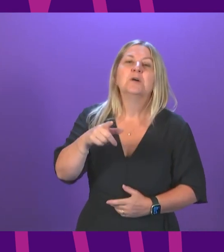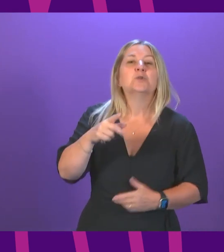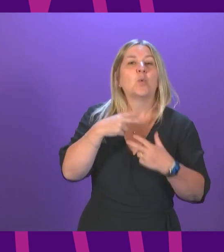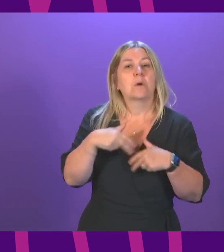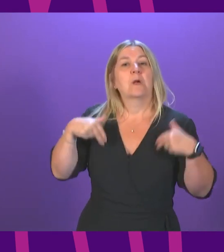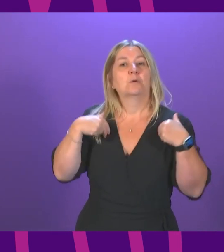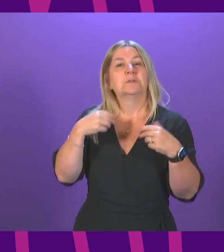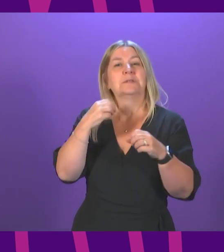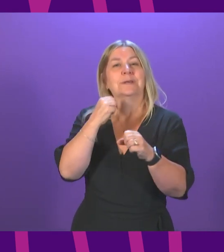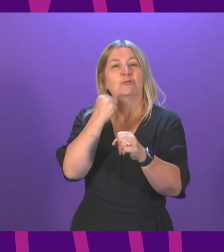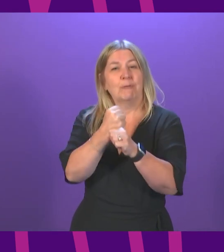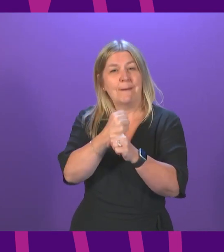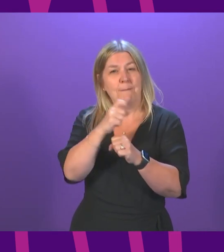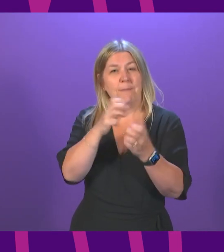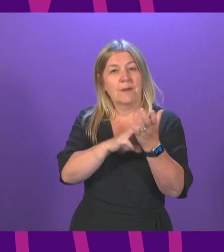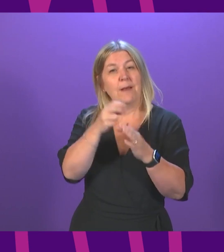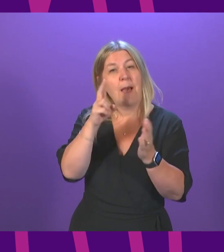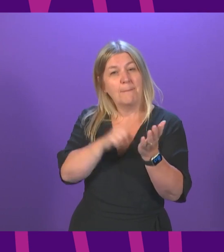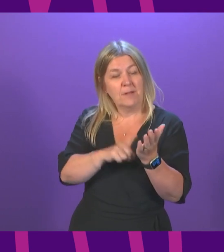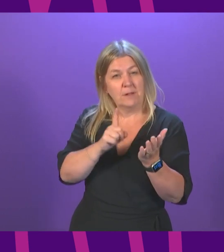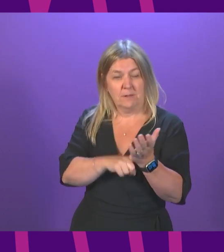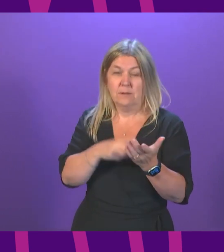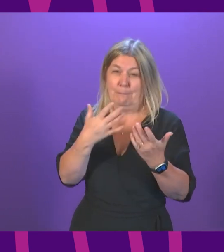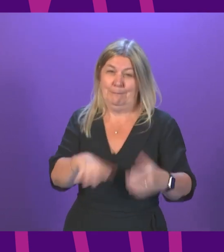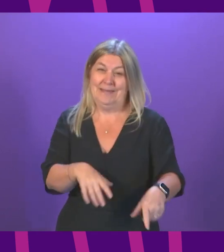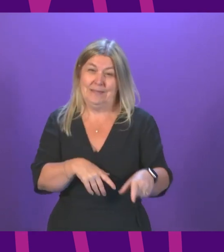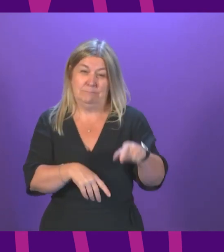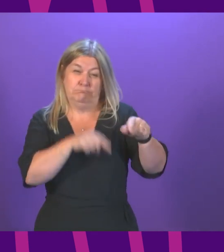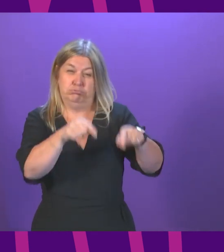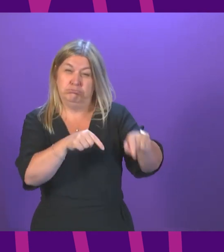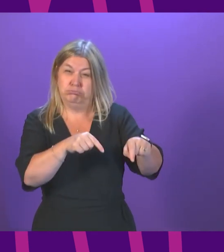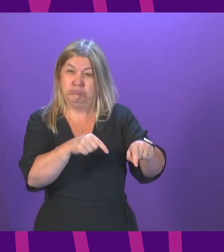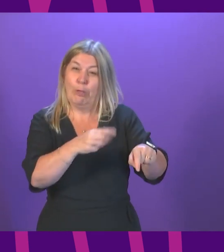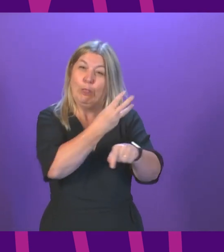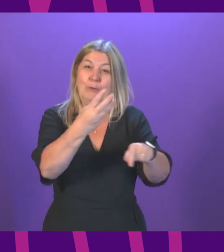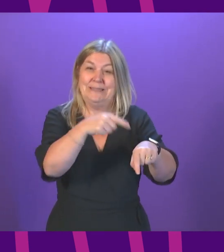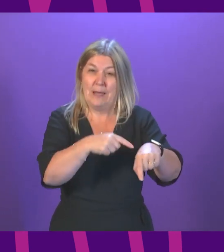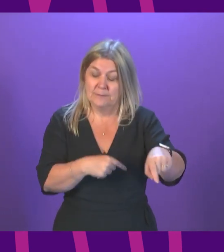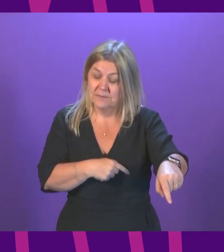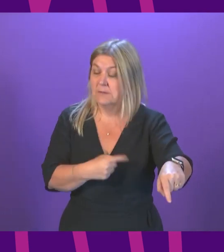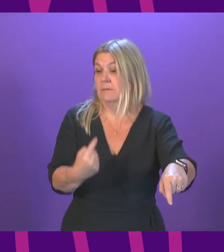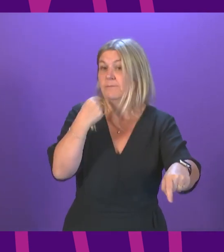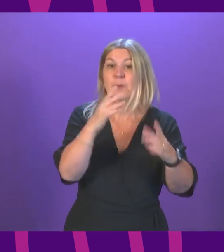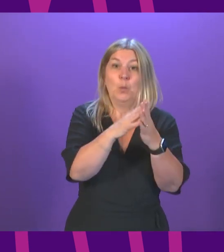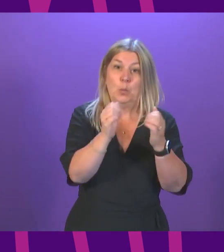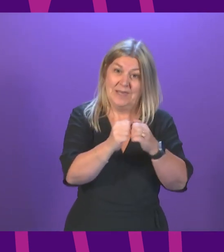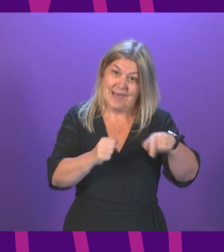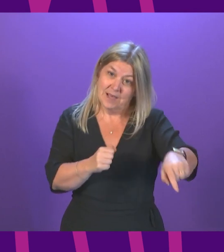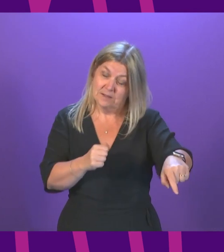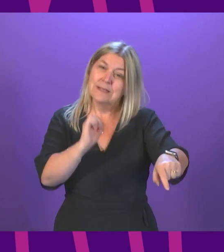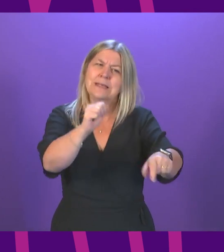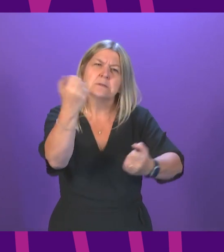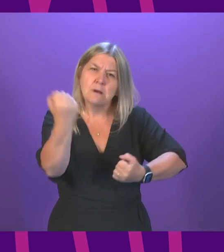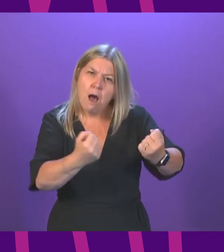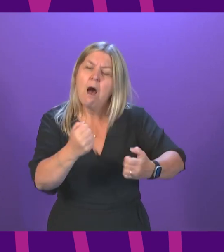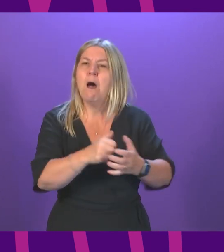Graham Campbell has been targeted on three occasions. The most recent attack came last weekend when his cars and home were